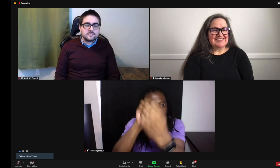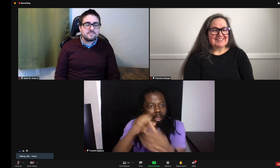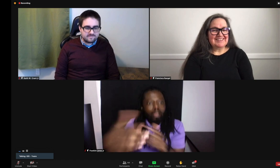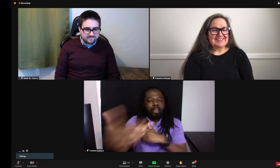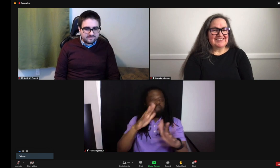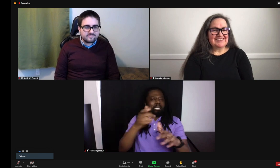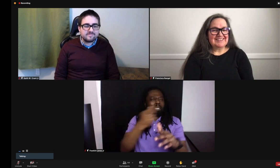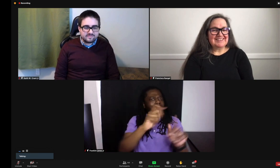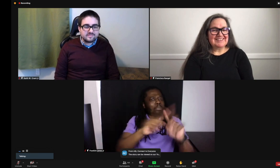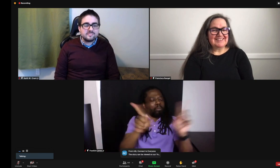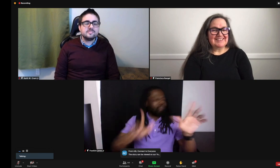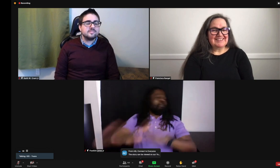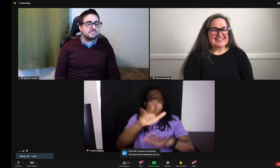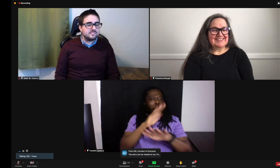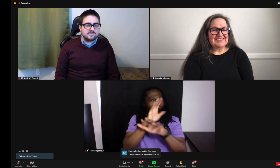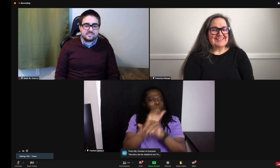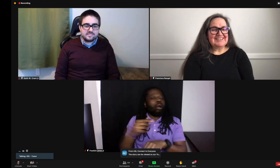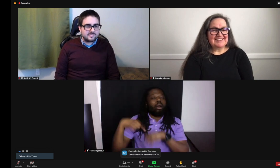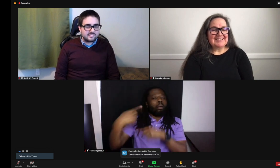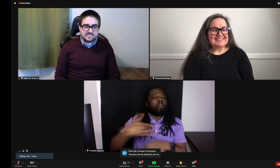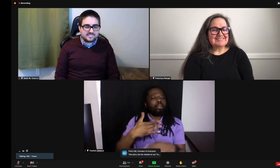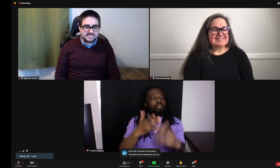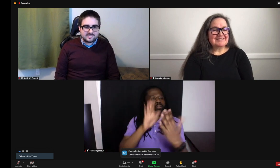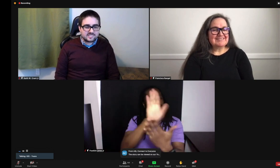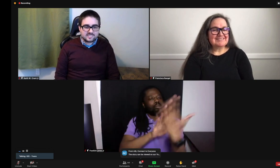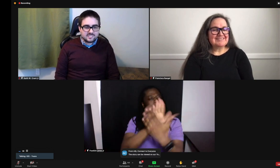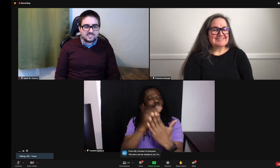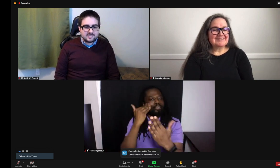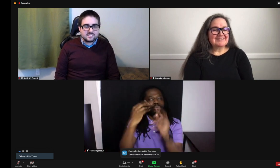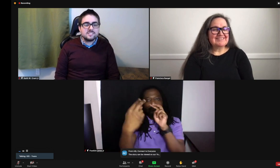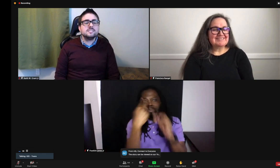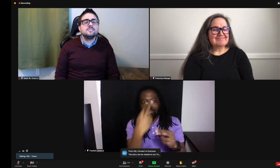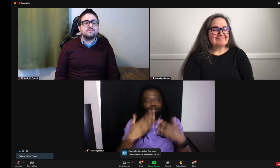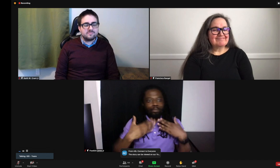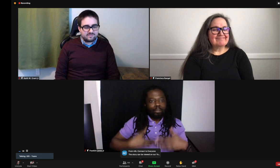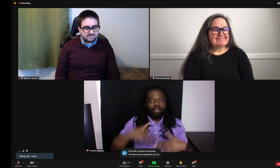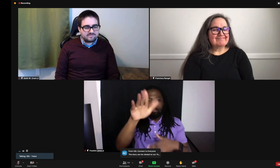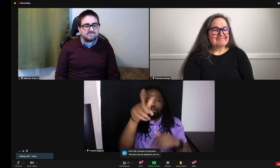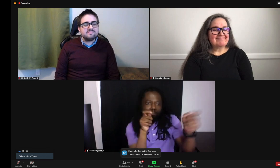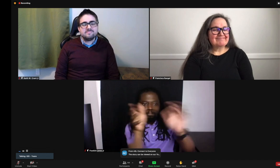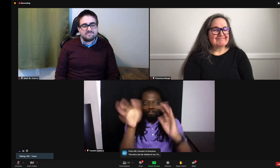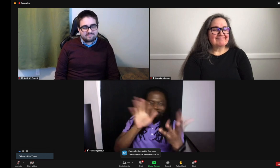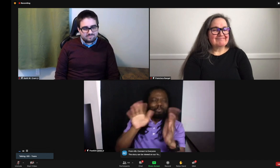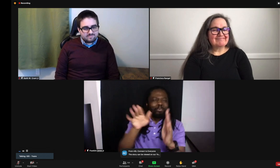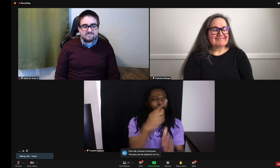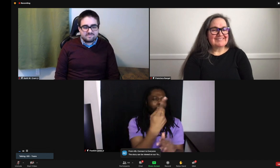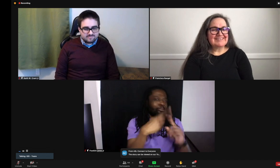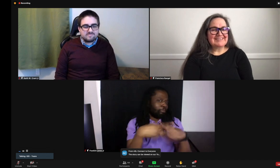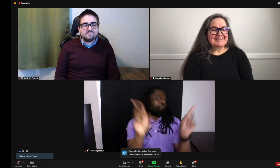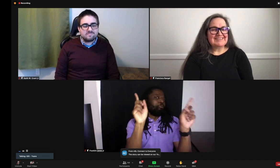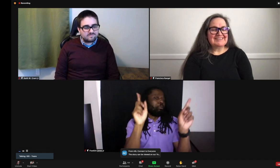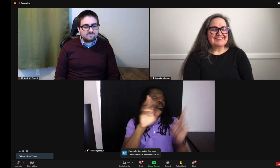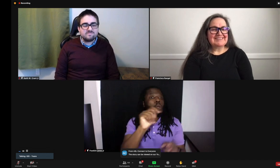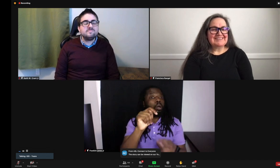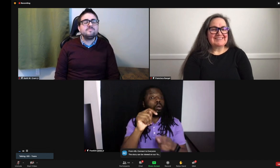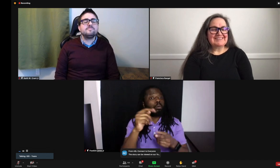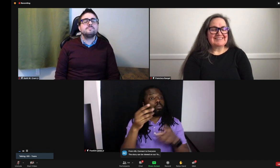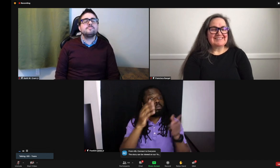You know, and after sending my film in, like what Tammy mentioned earlier, we'd get feedback and then make certain changes that need to be made. However,